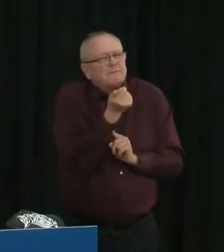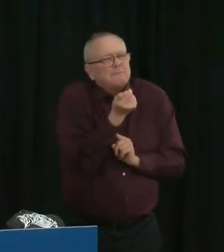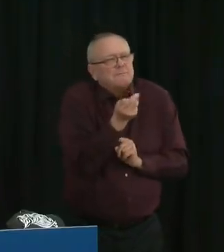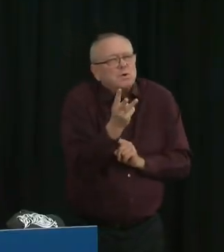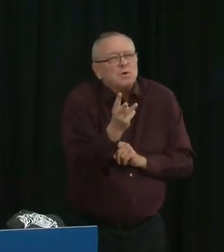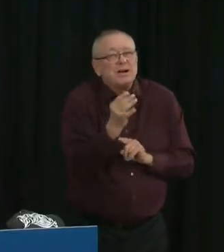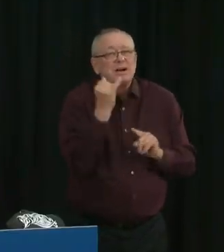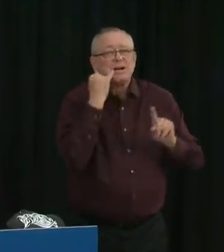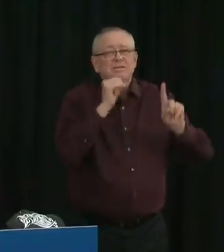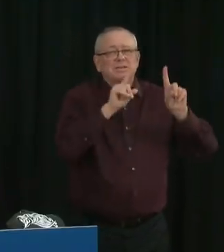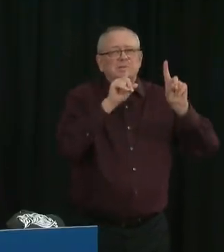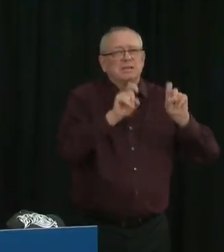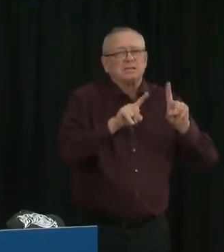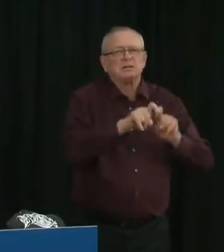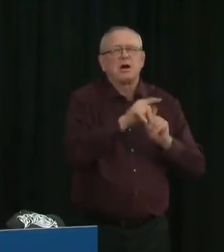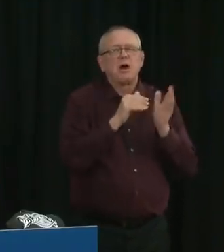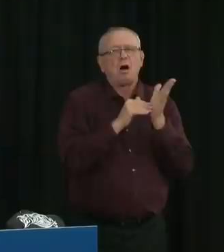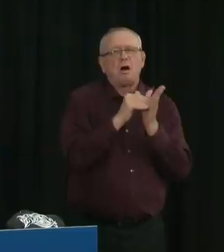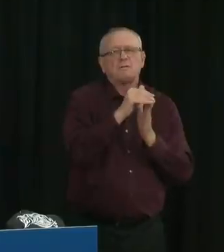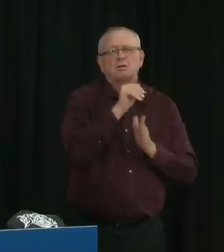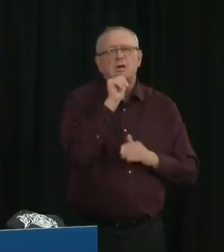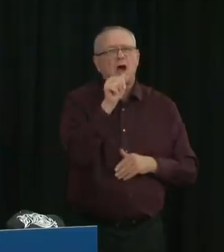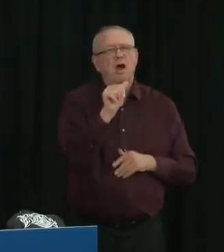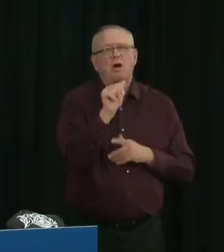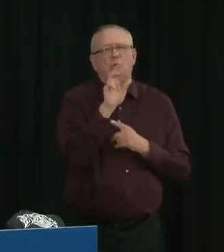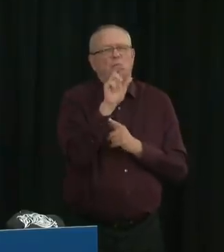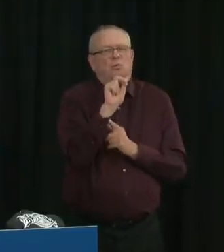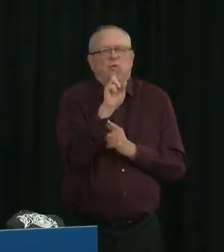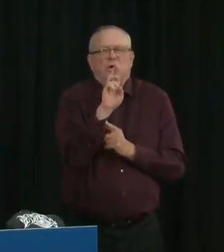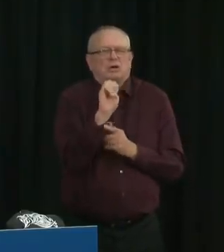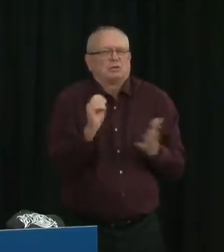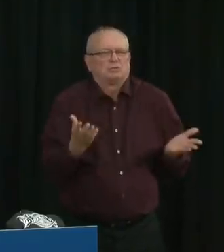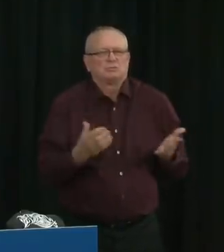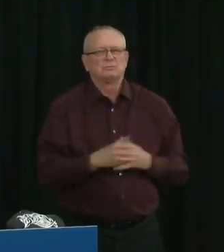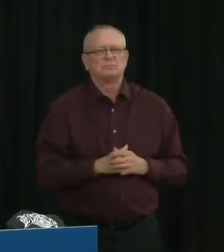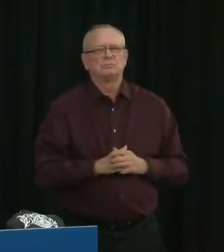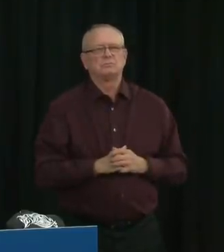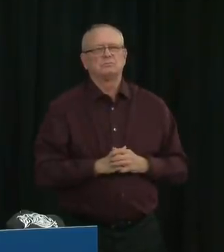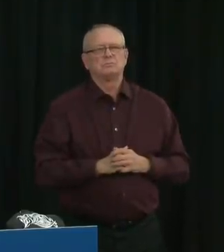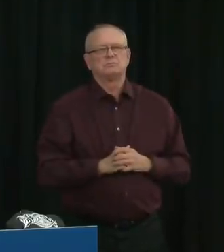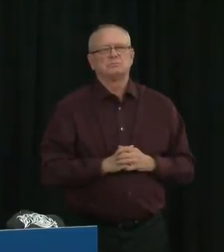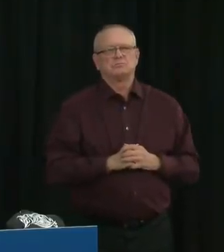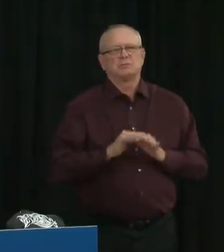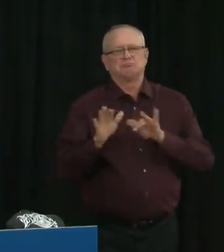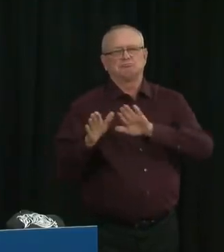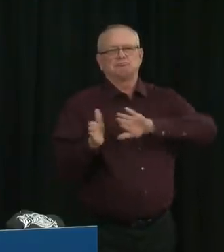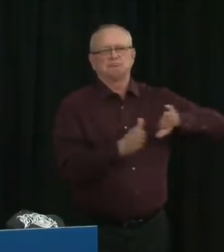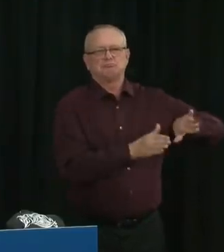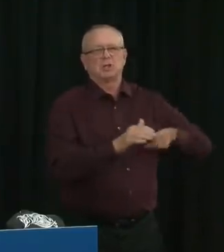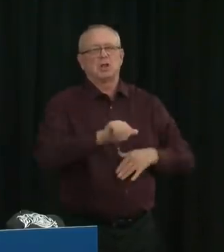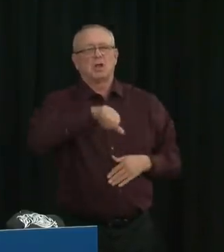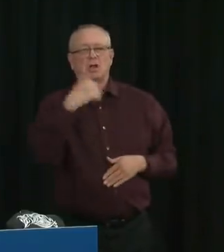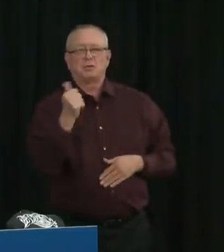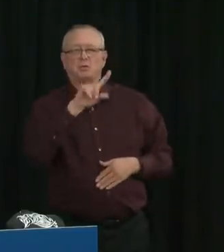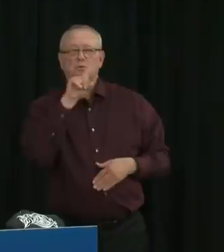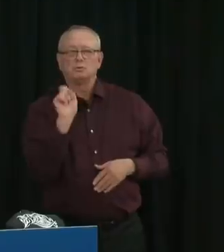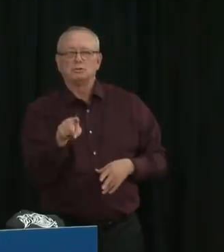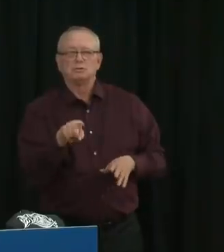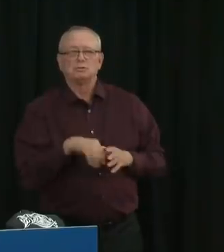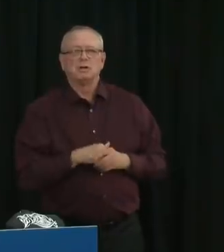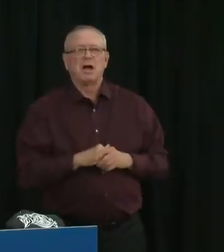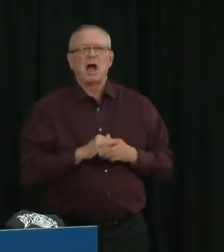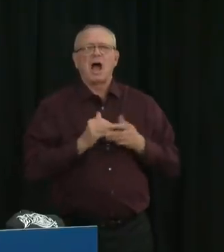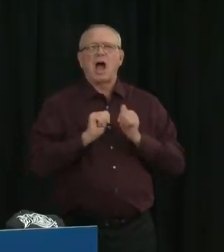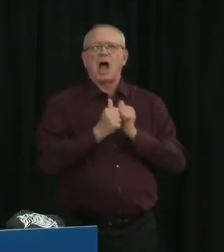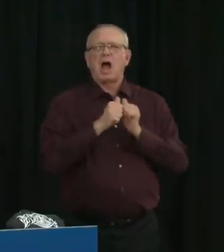I have also heard on another topic a lot of questions about whether we should, and how we can, safely celebrate Halloween this